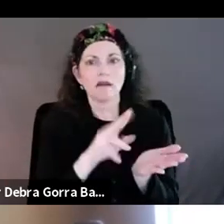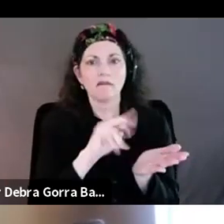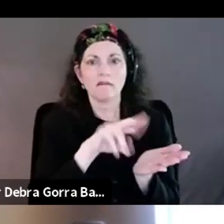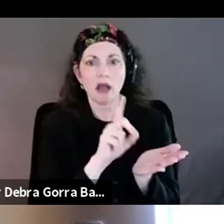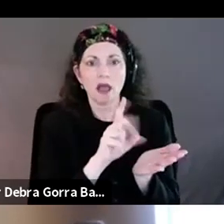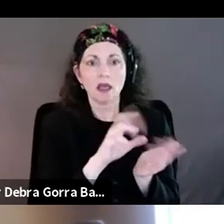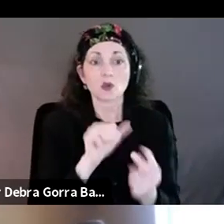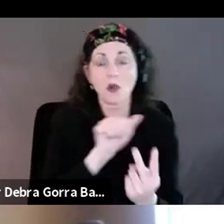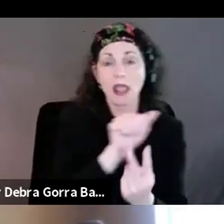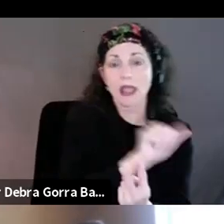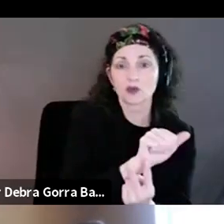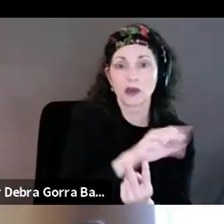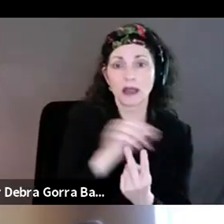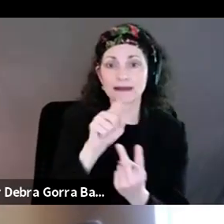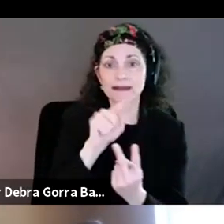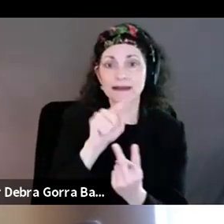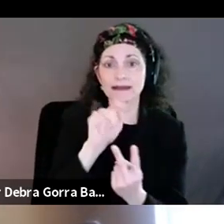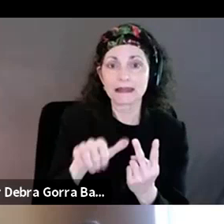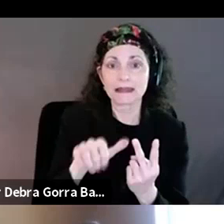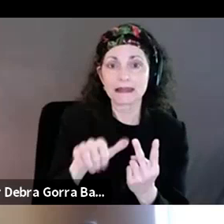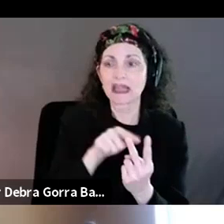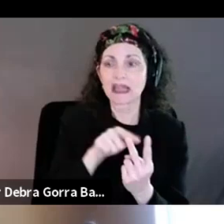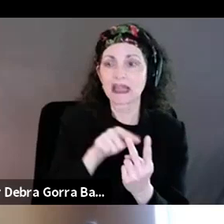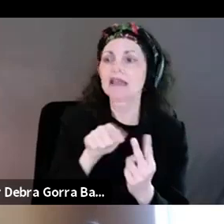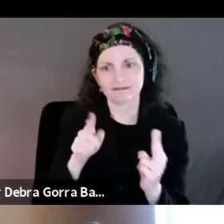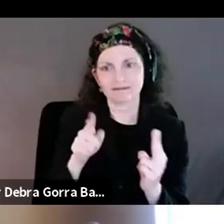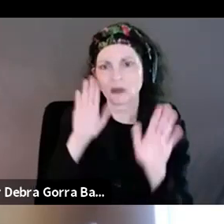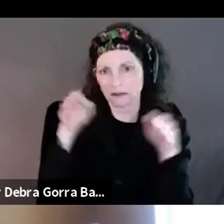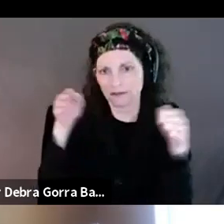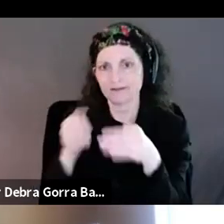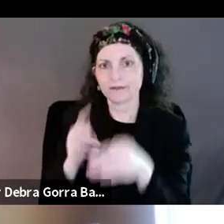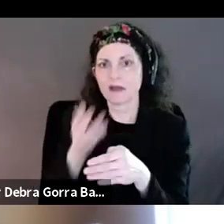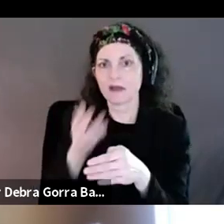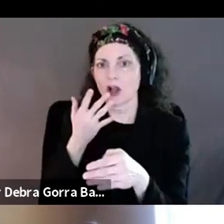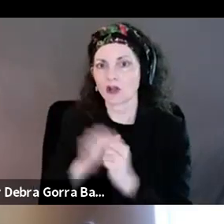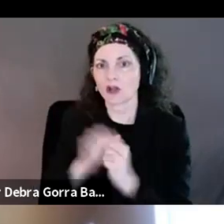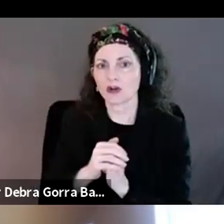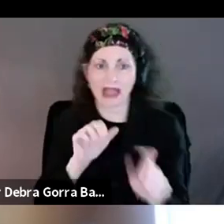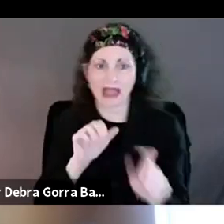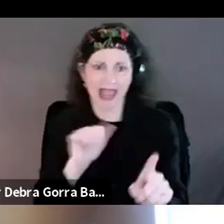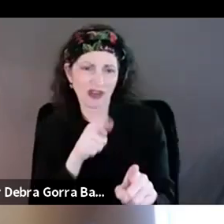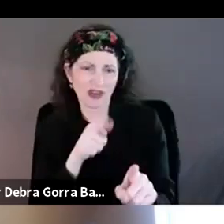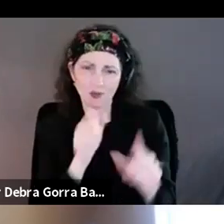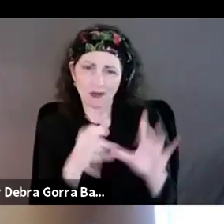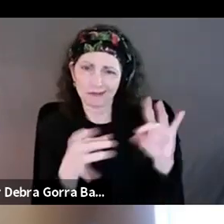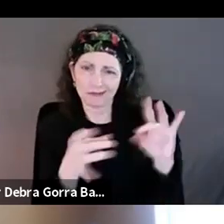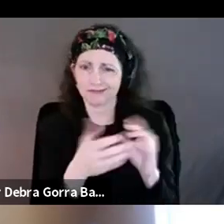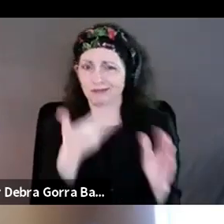to have that, how is that color of change who Andre, you can speak to this better than me, but we're really receptive